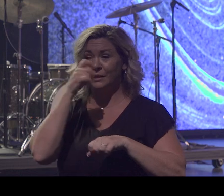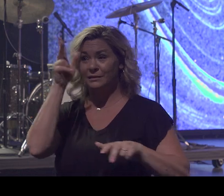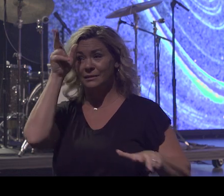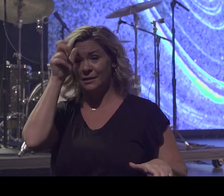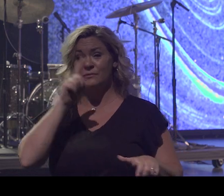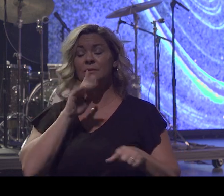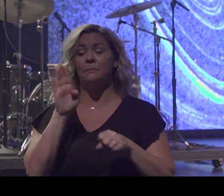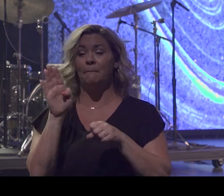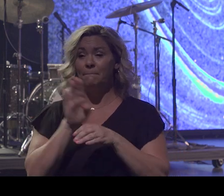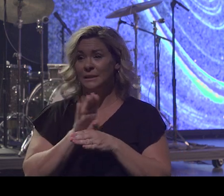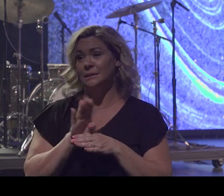He is busy.